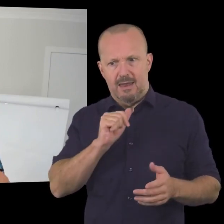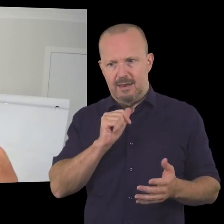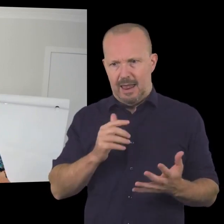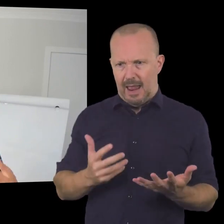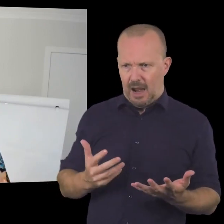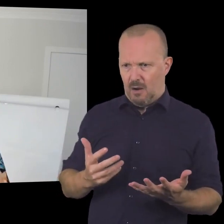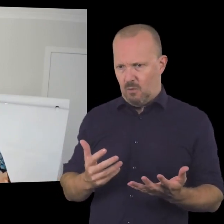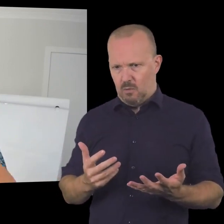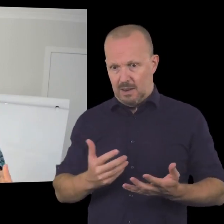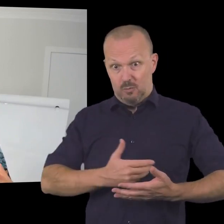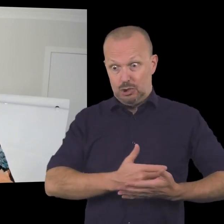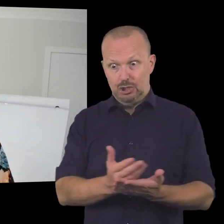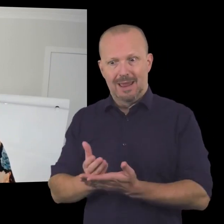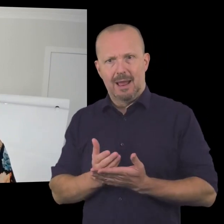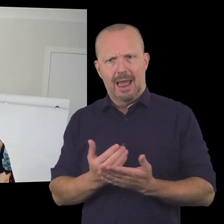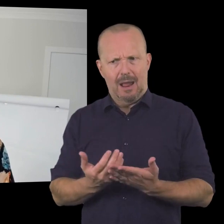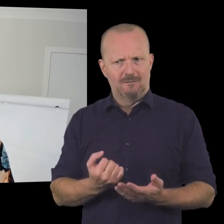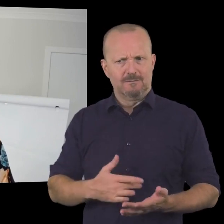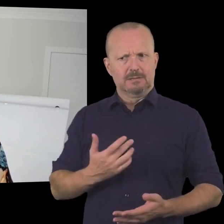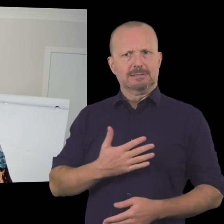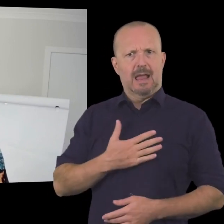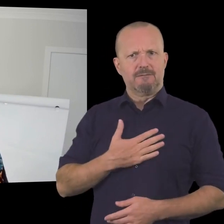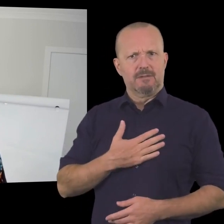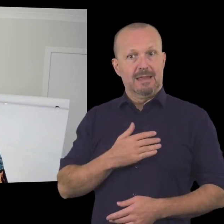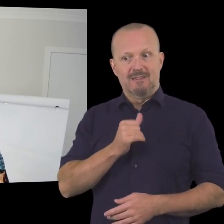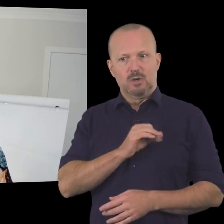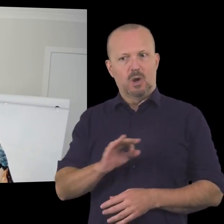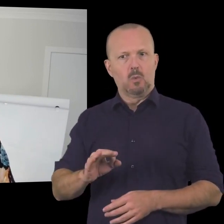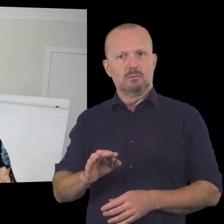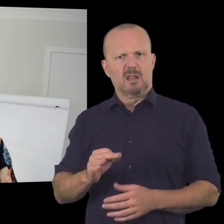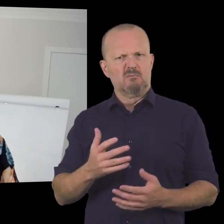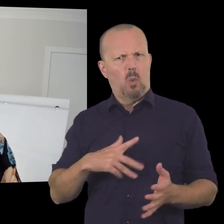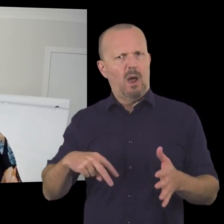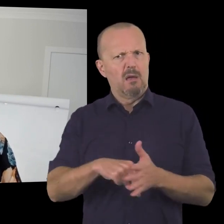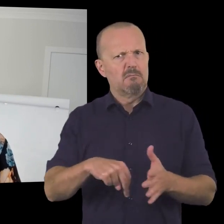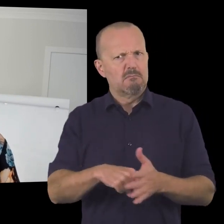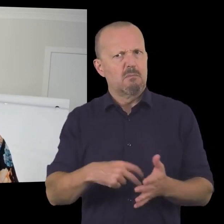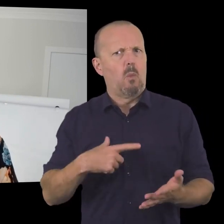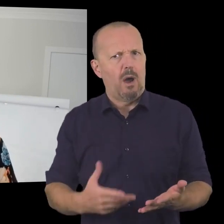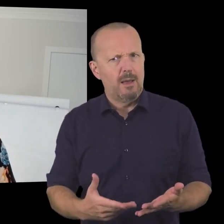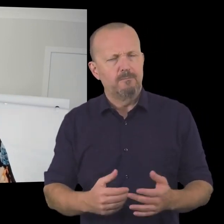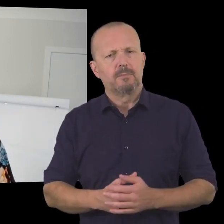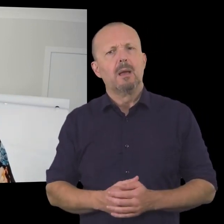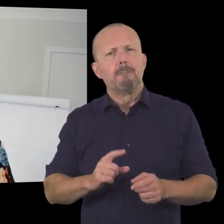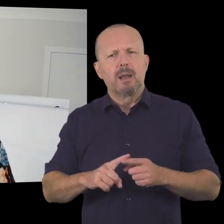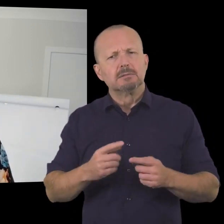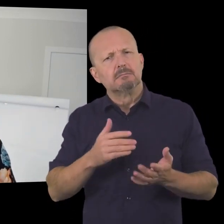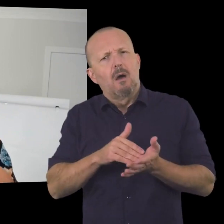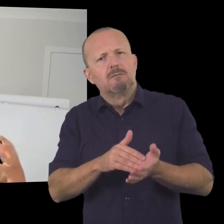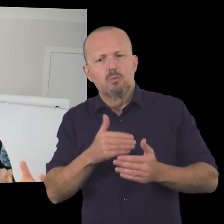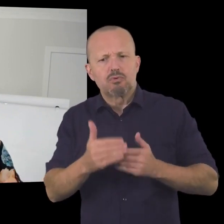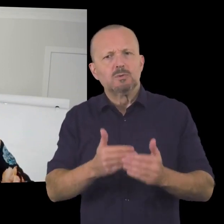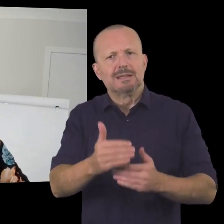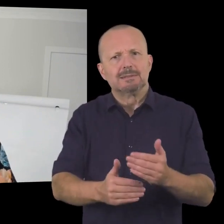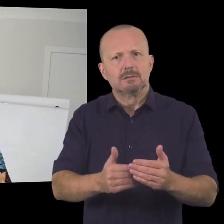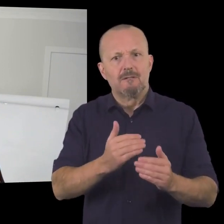that contribute to making us feel safe enough to do that if we don't what are the things that get in the way and some really helpful processes to get through